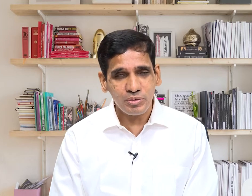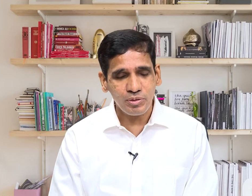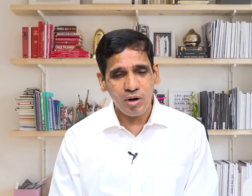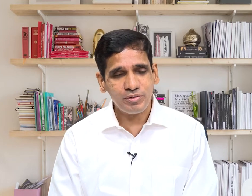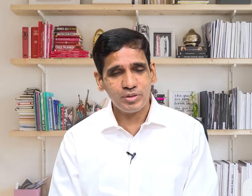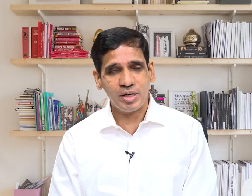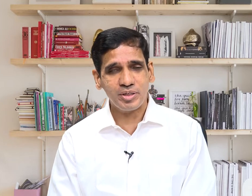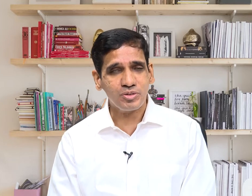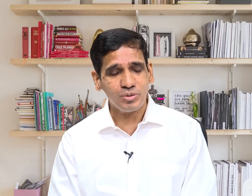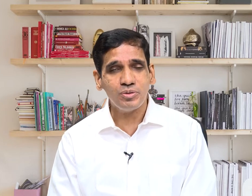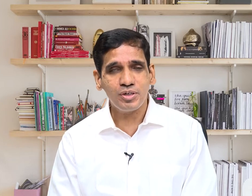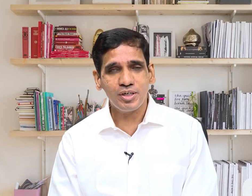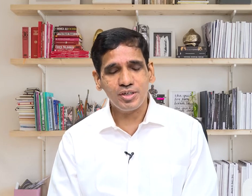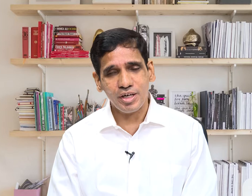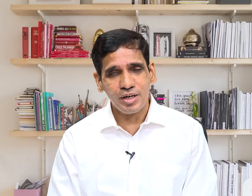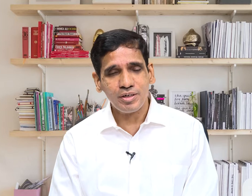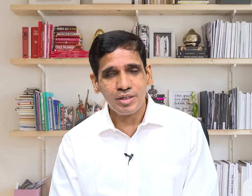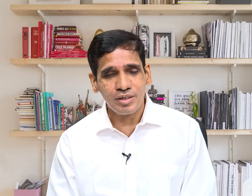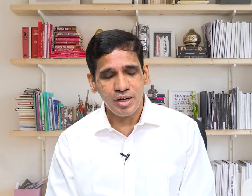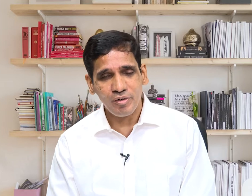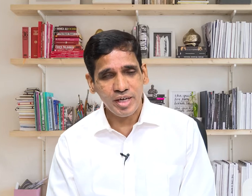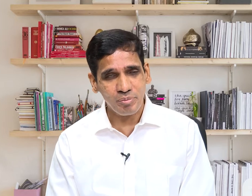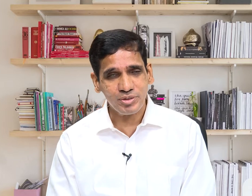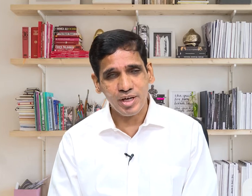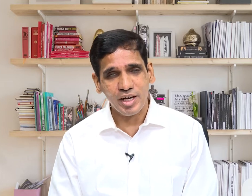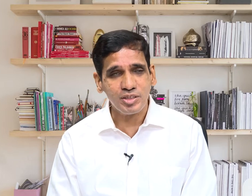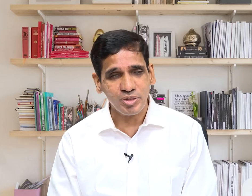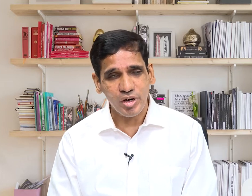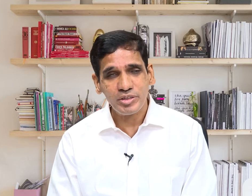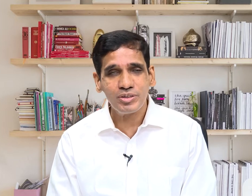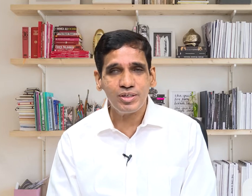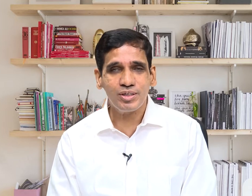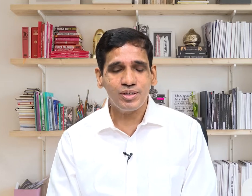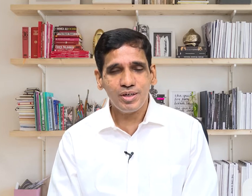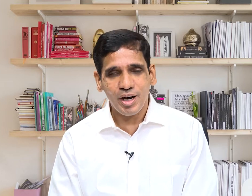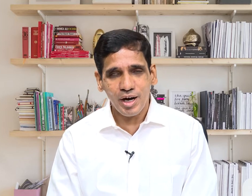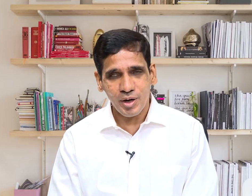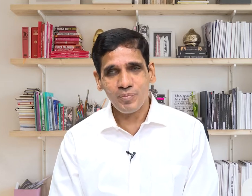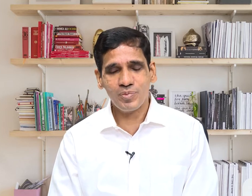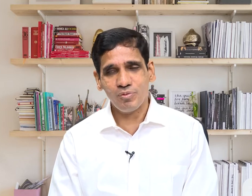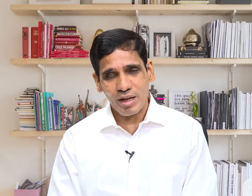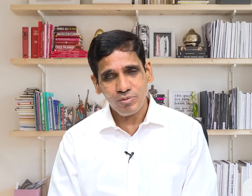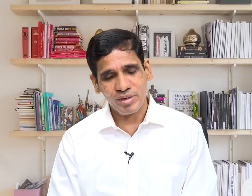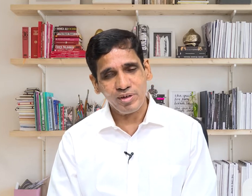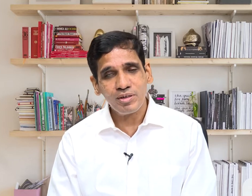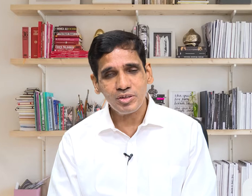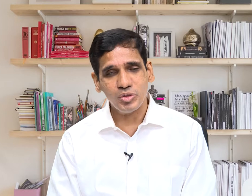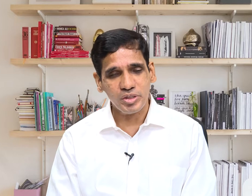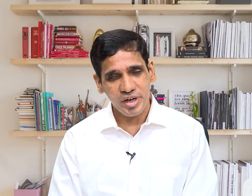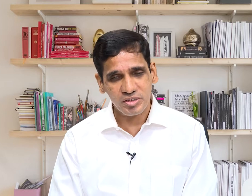all of you coming to here in our campus IIT Madras well we will do it next